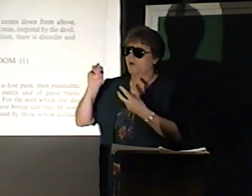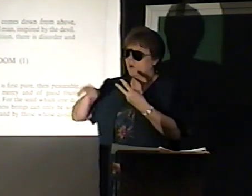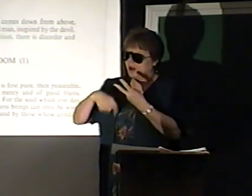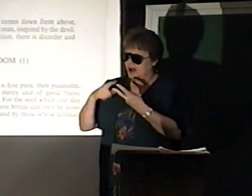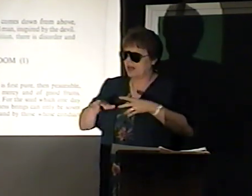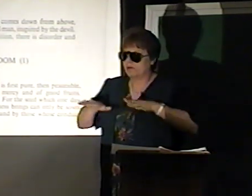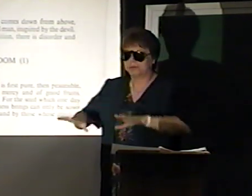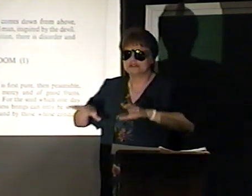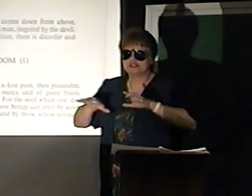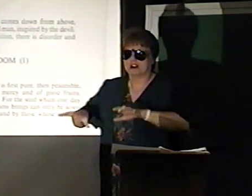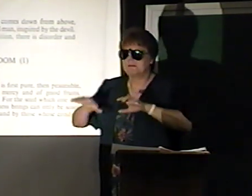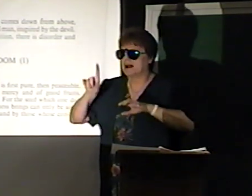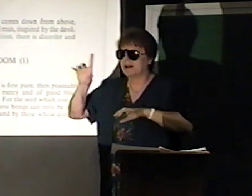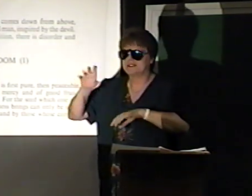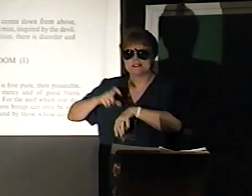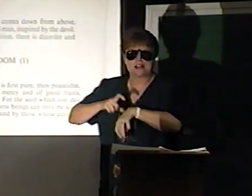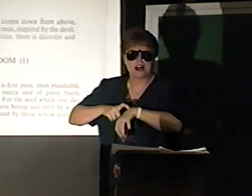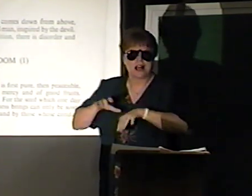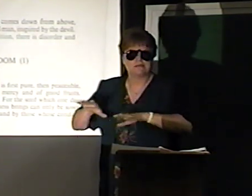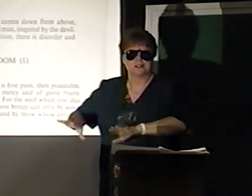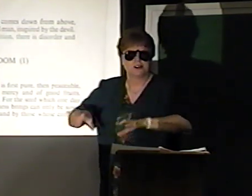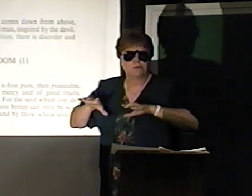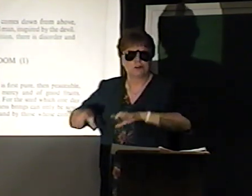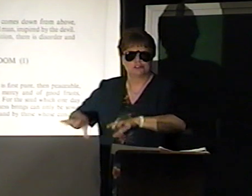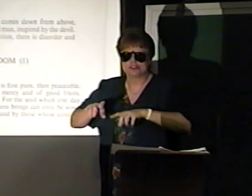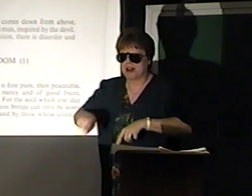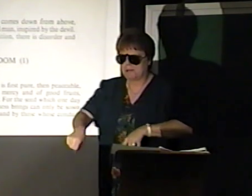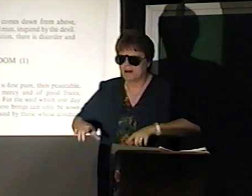Or, I had a hook truck. A hundred times hook truck.